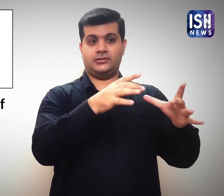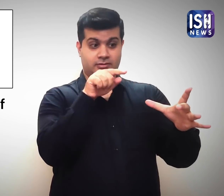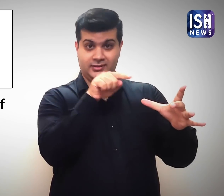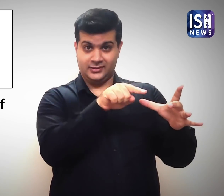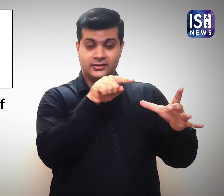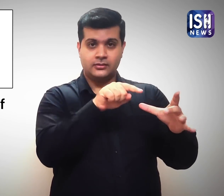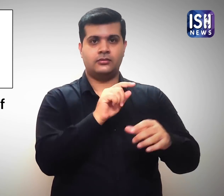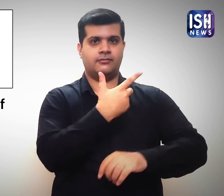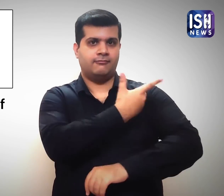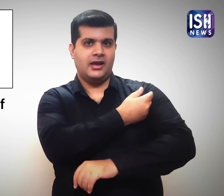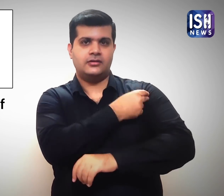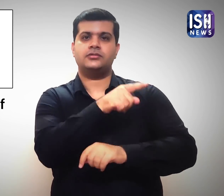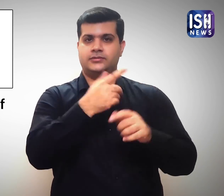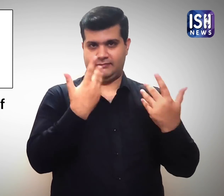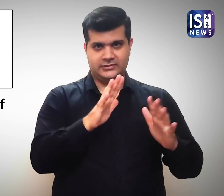phase of human clinical trials.